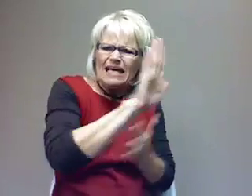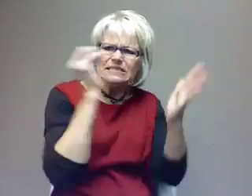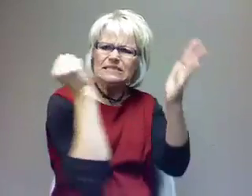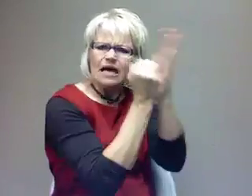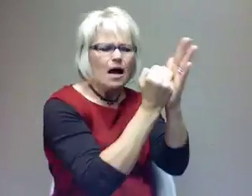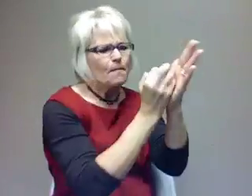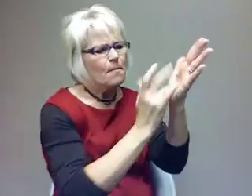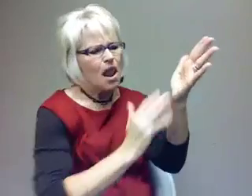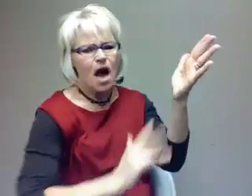on a cross.